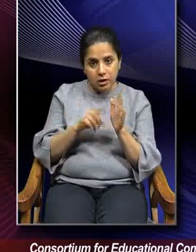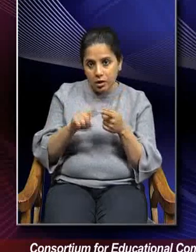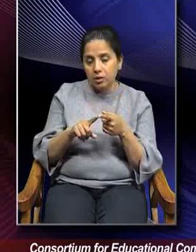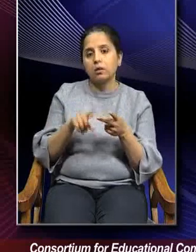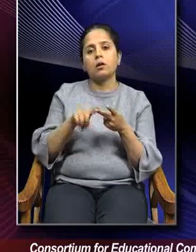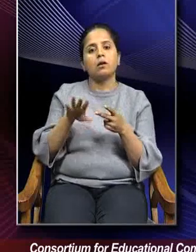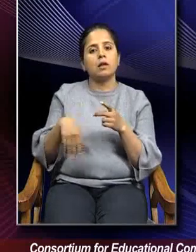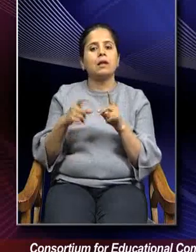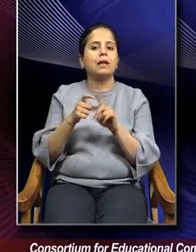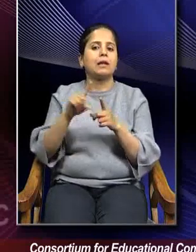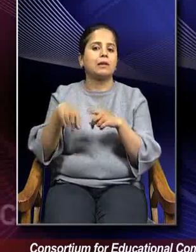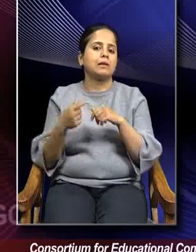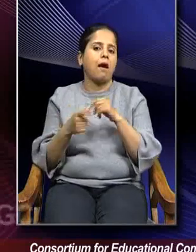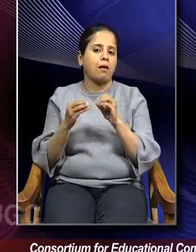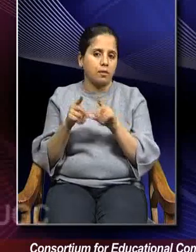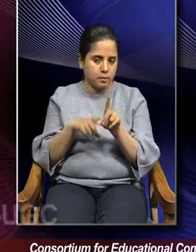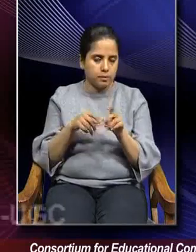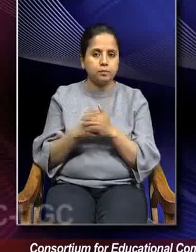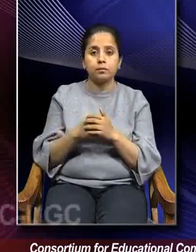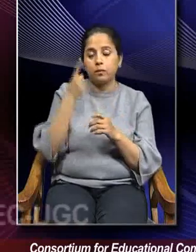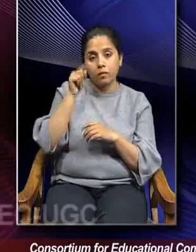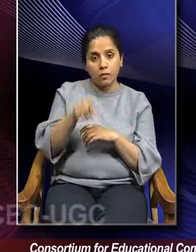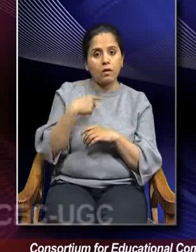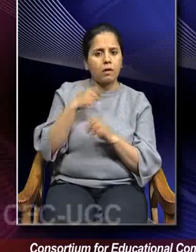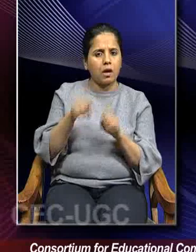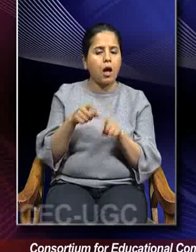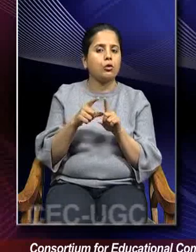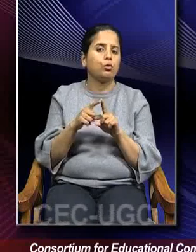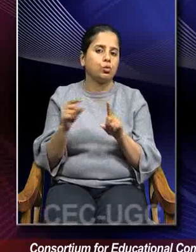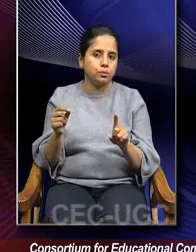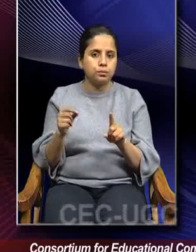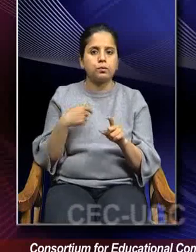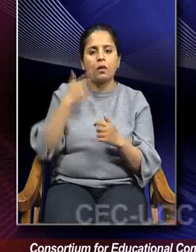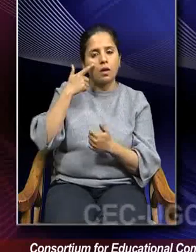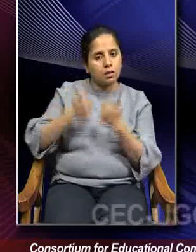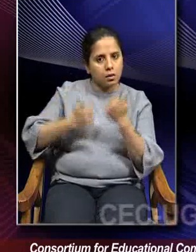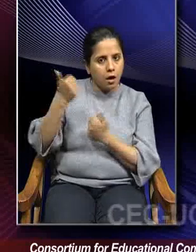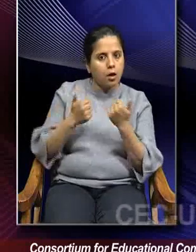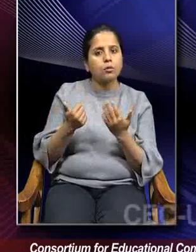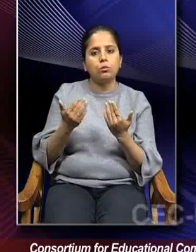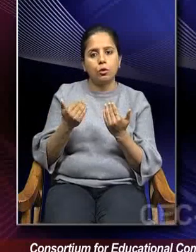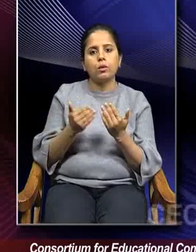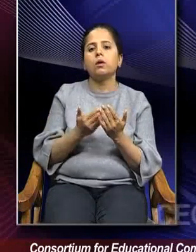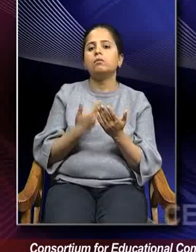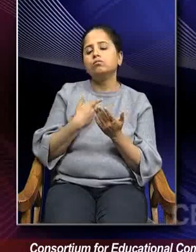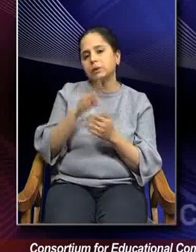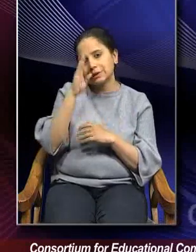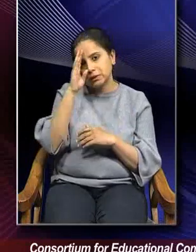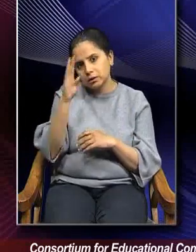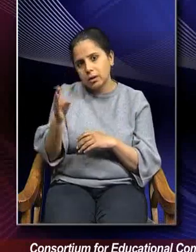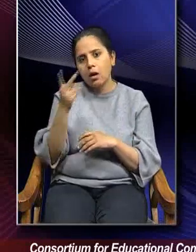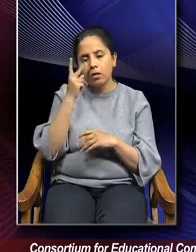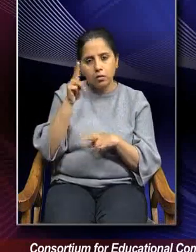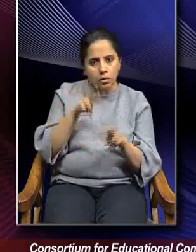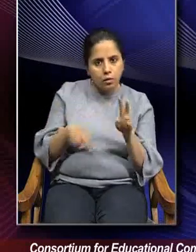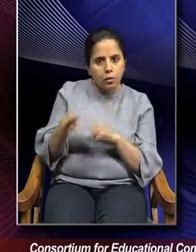perseverance and dexterity. For this, we can do, we can test it by the way of direct observation in handling